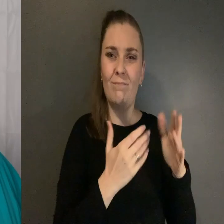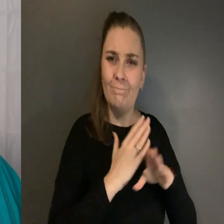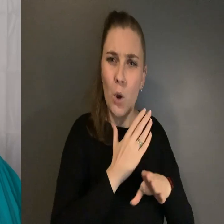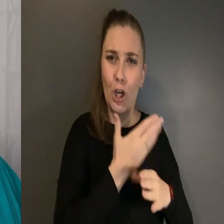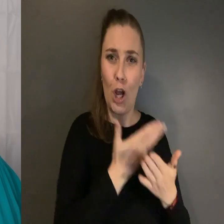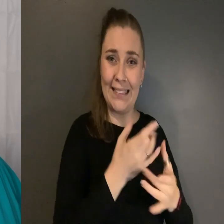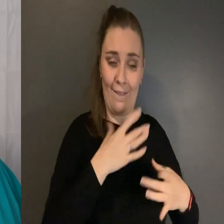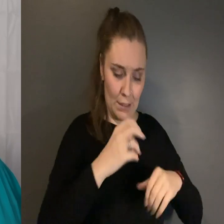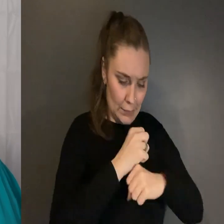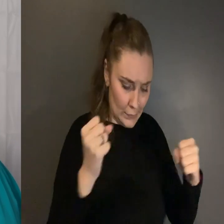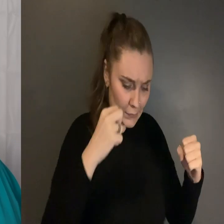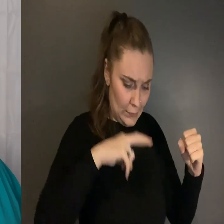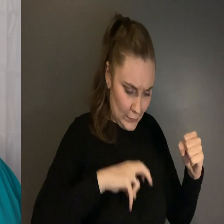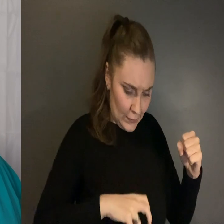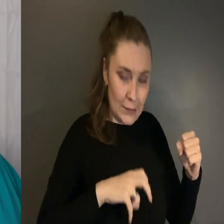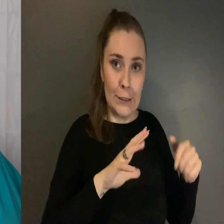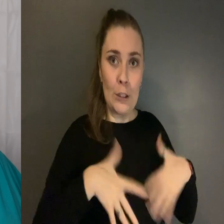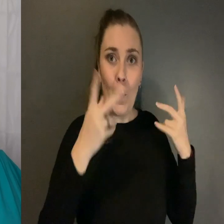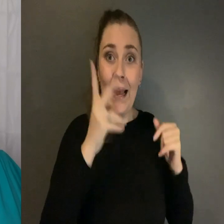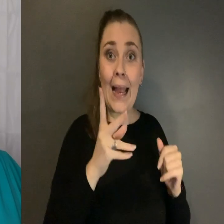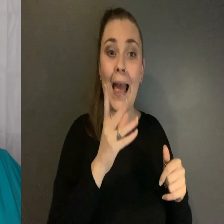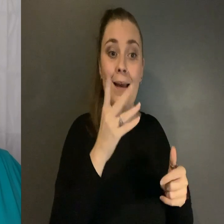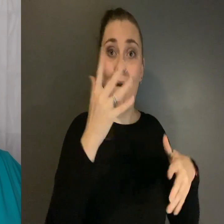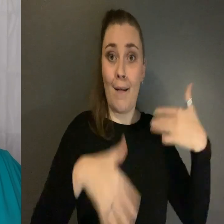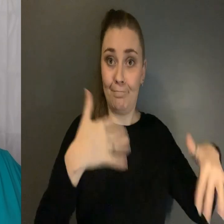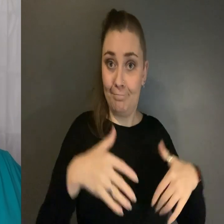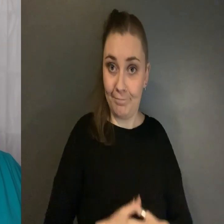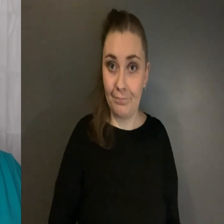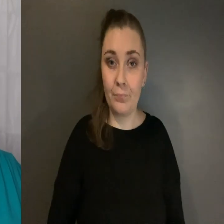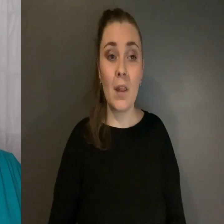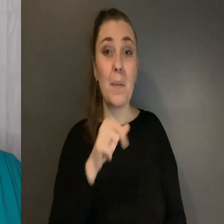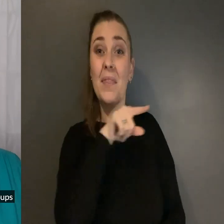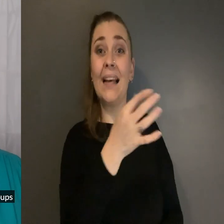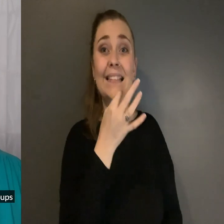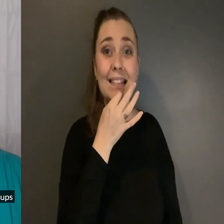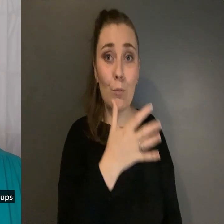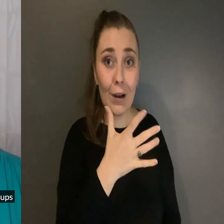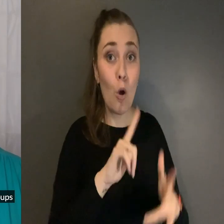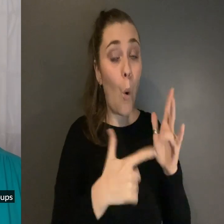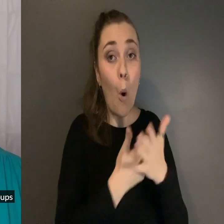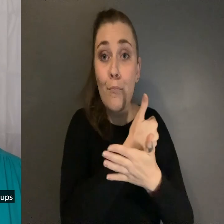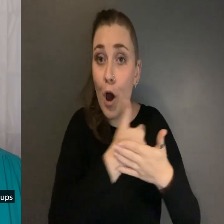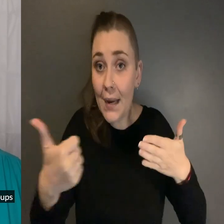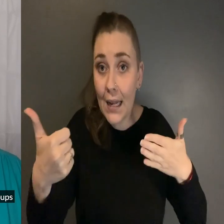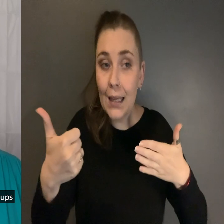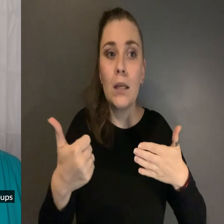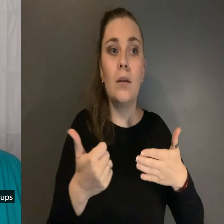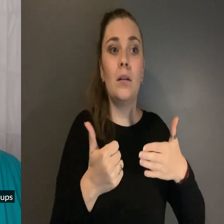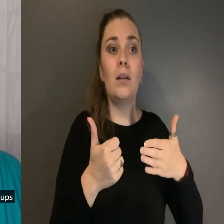sure they won't repeat the harm It might mean that they temporarily or permanently Remove themselves from